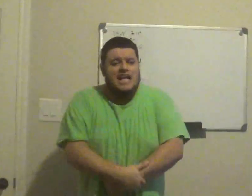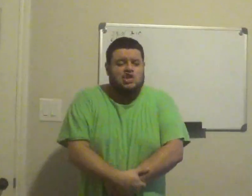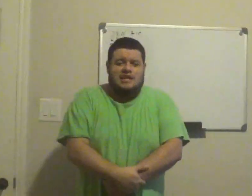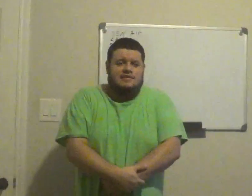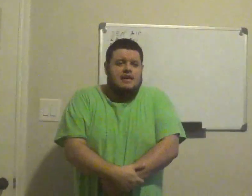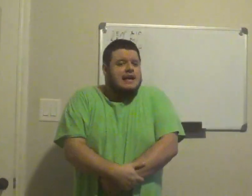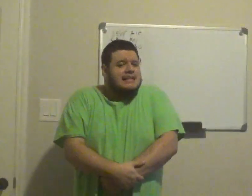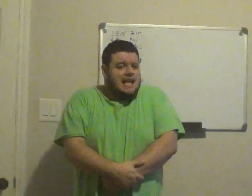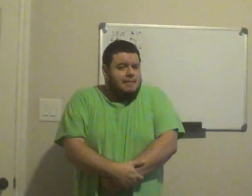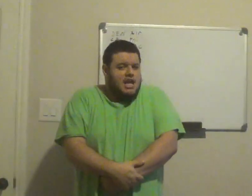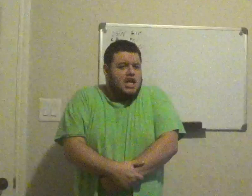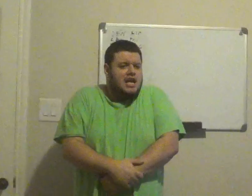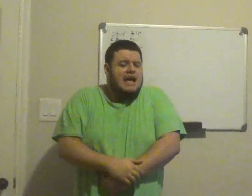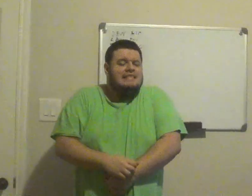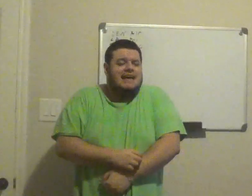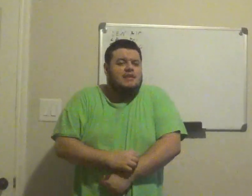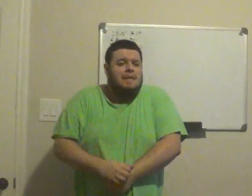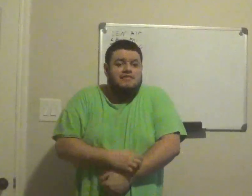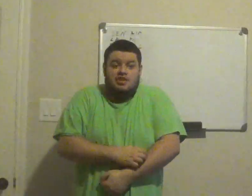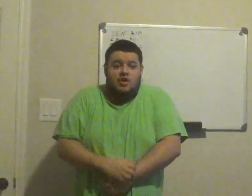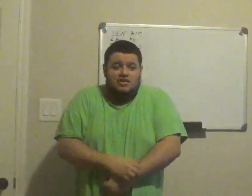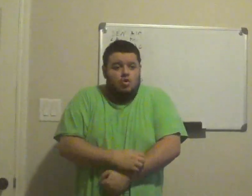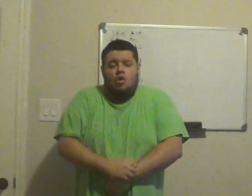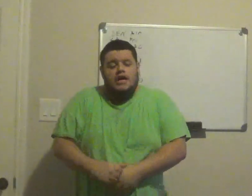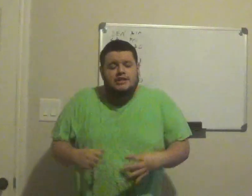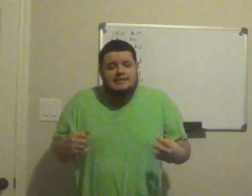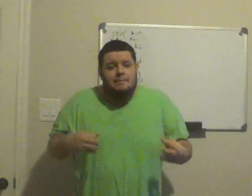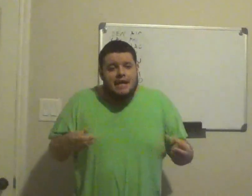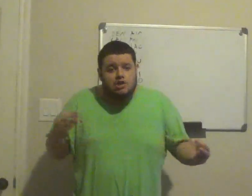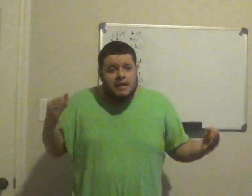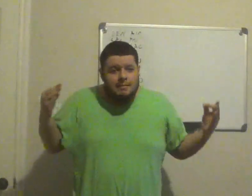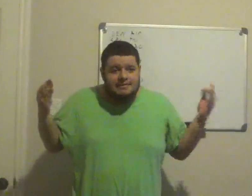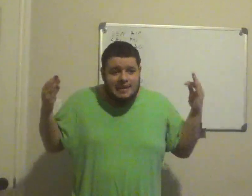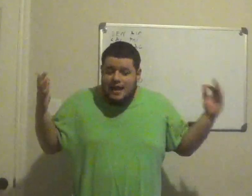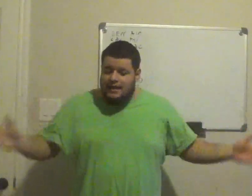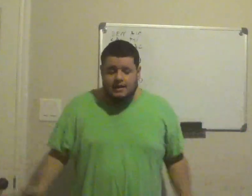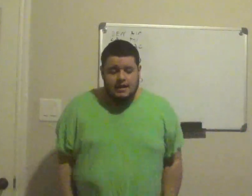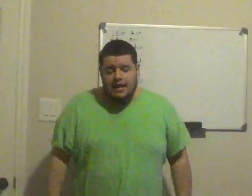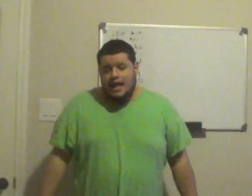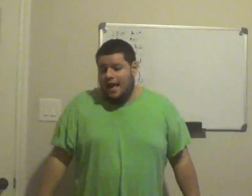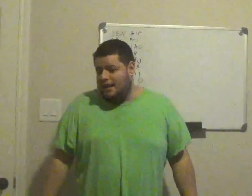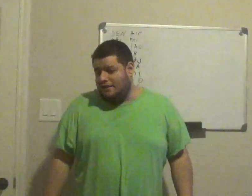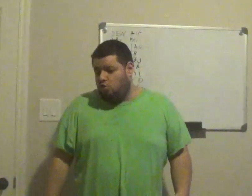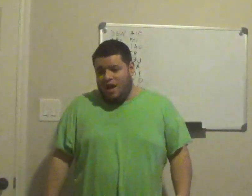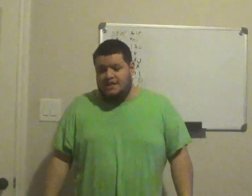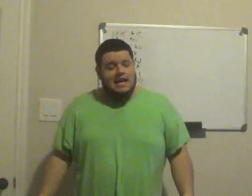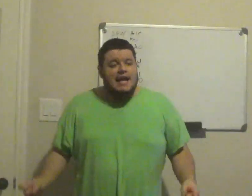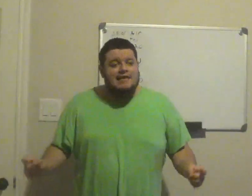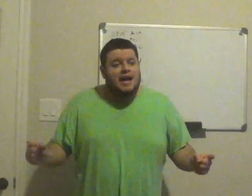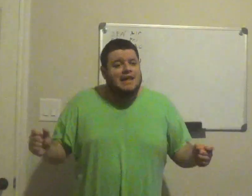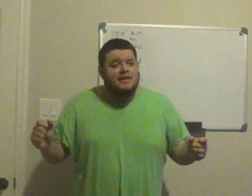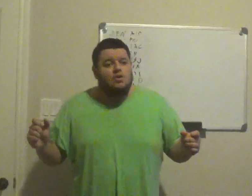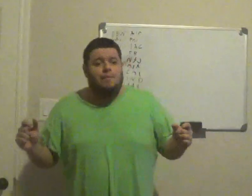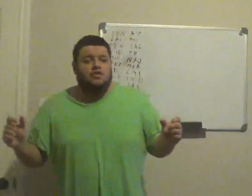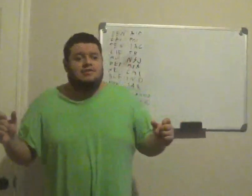Angeles, Timmy, that's the best thing you can do, just admit you made a mistake, and switch it, it's not like you built the